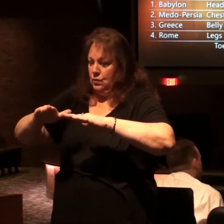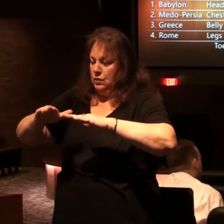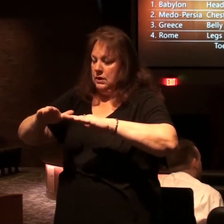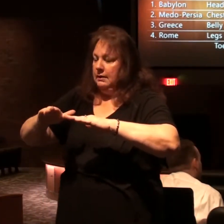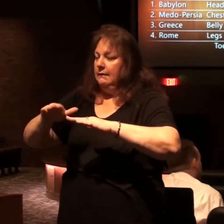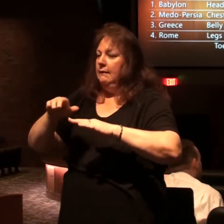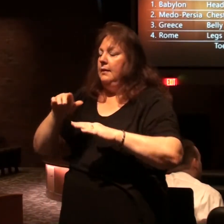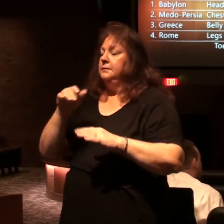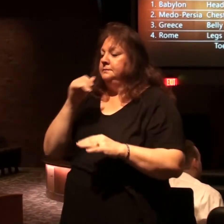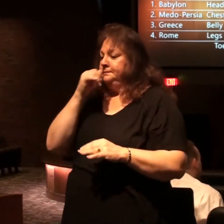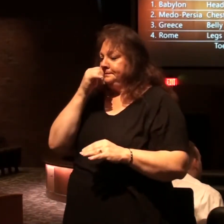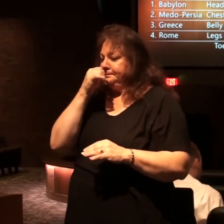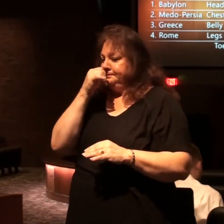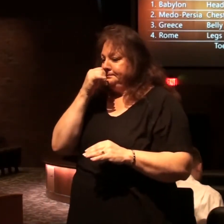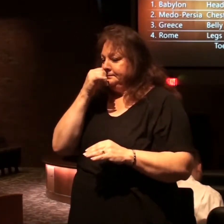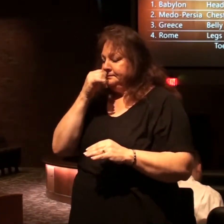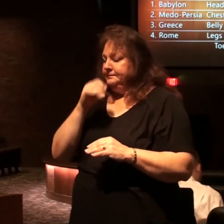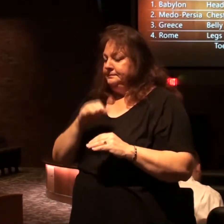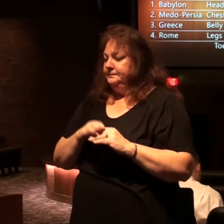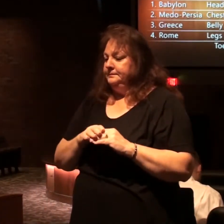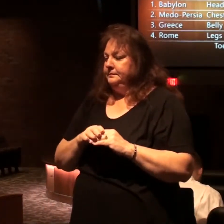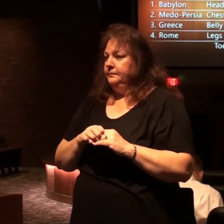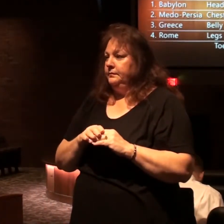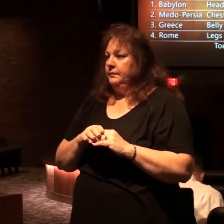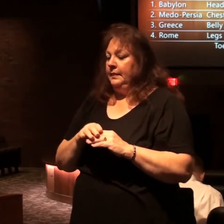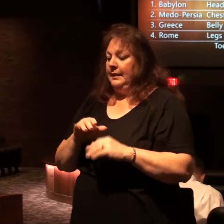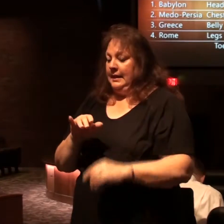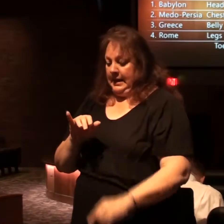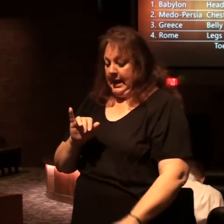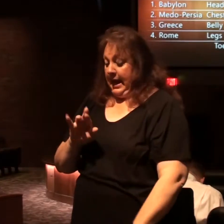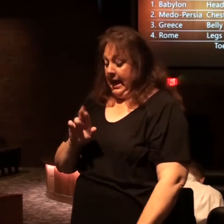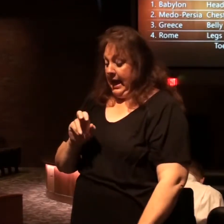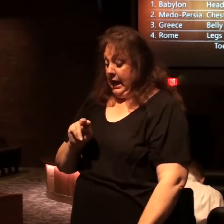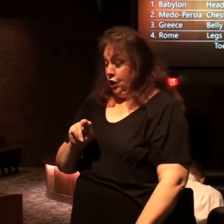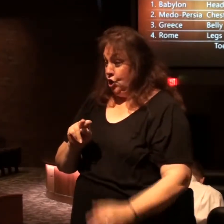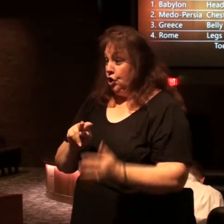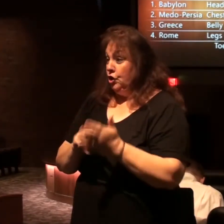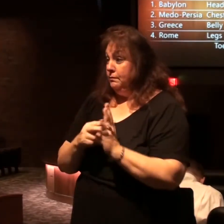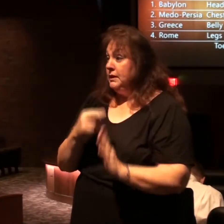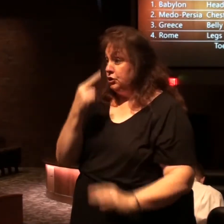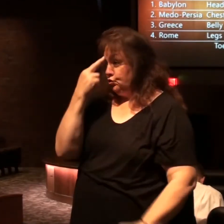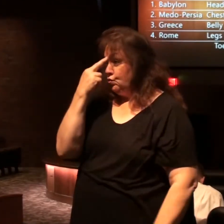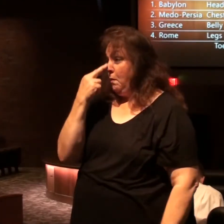it does it picks up the iron that represents Rome